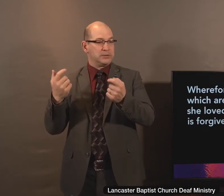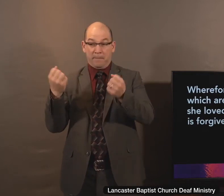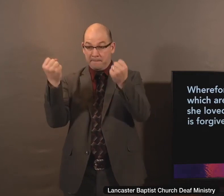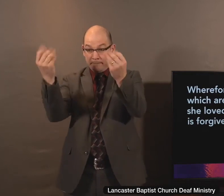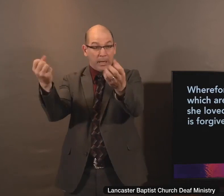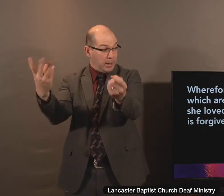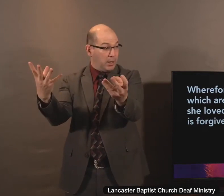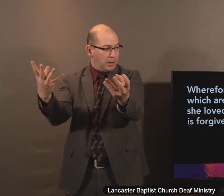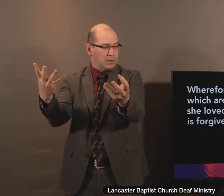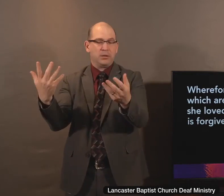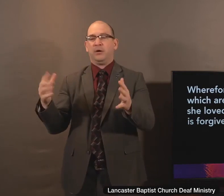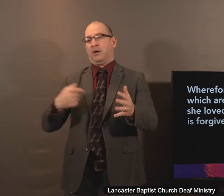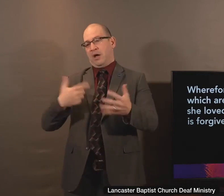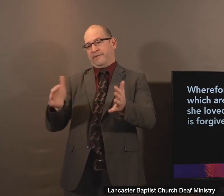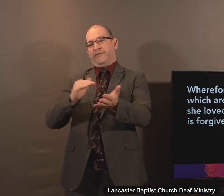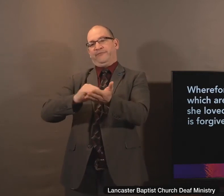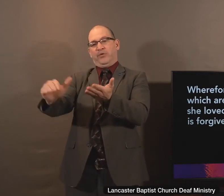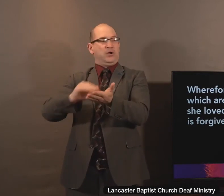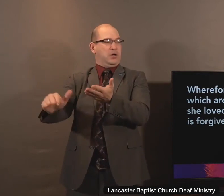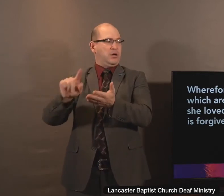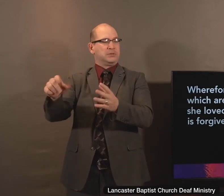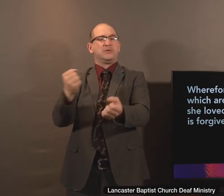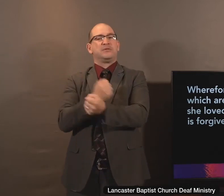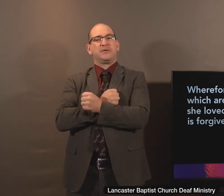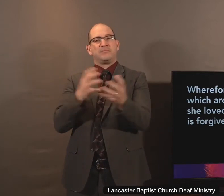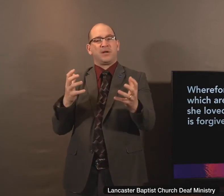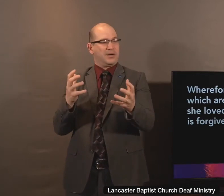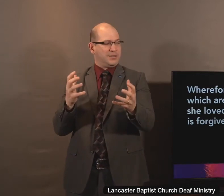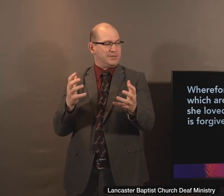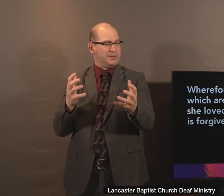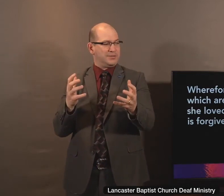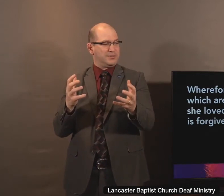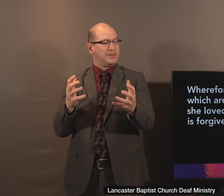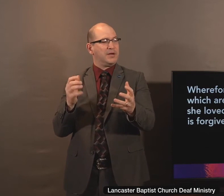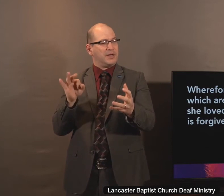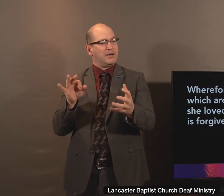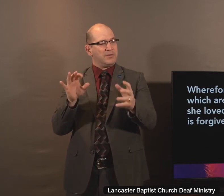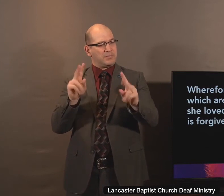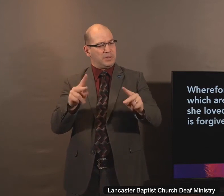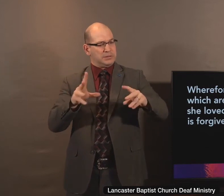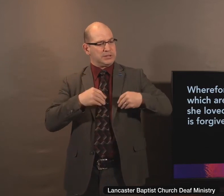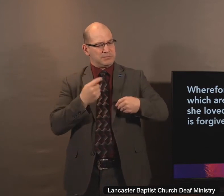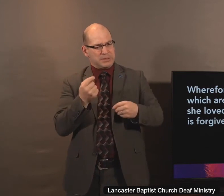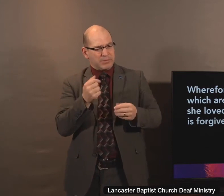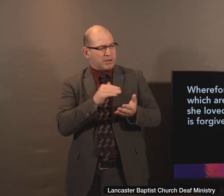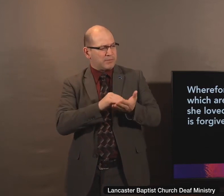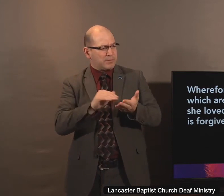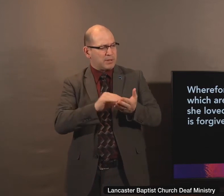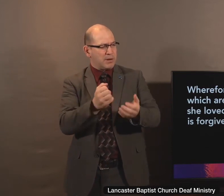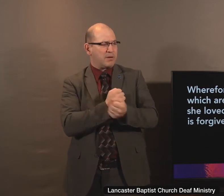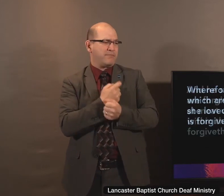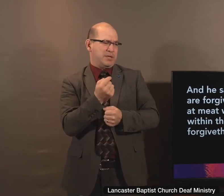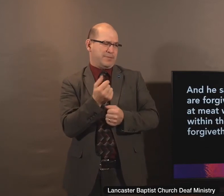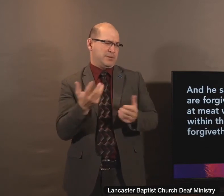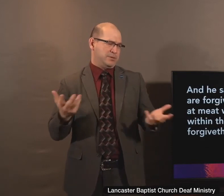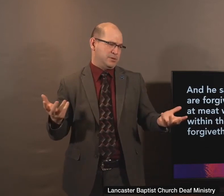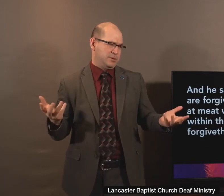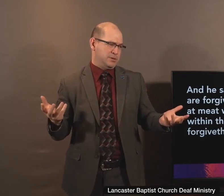are forgiven. She loved much, but to whom little is forgiven, the same loveth little. And he saith unto